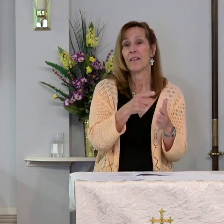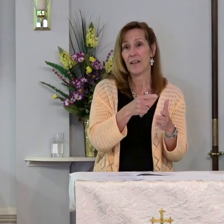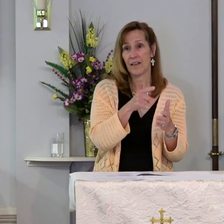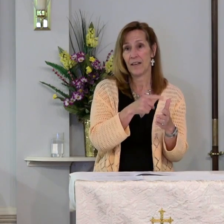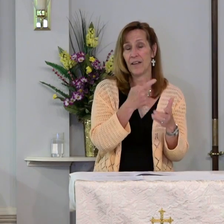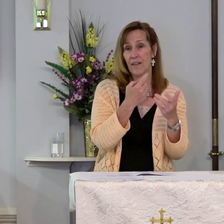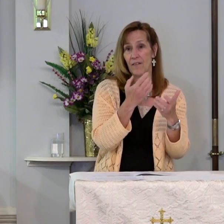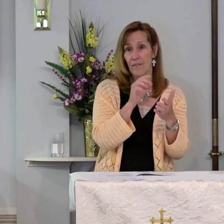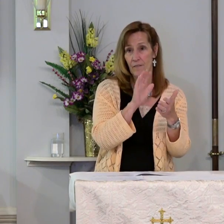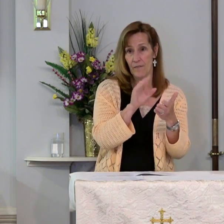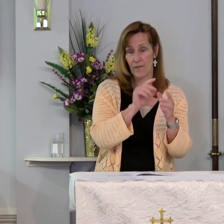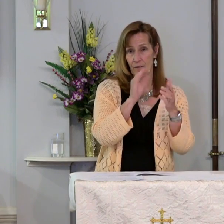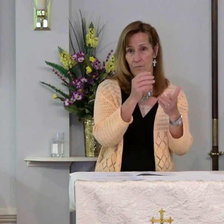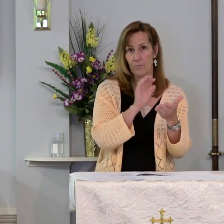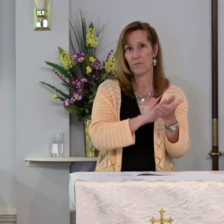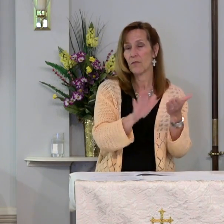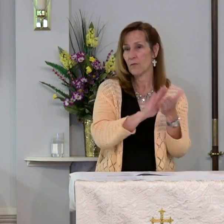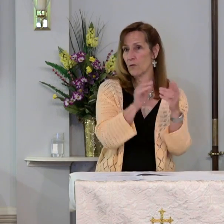forgiven.